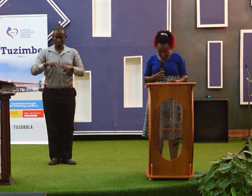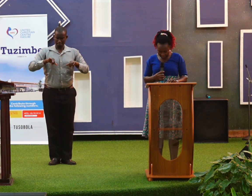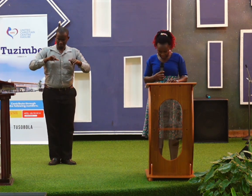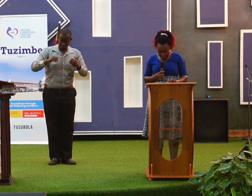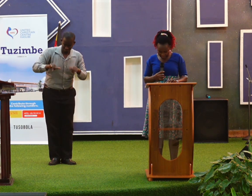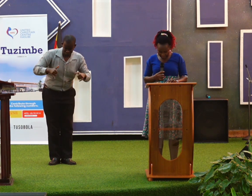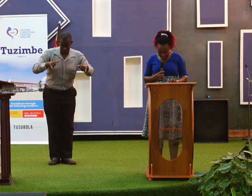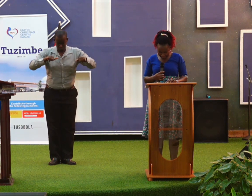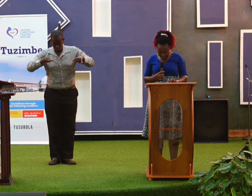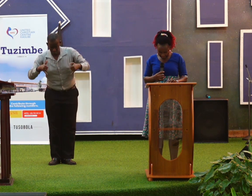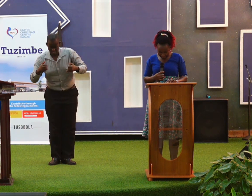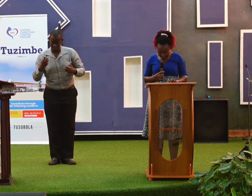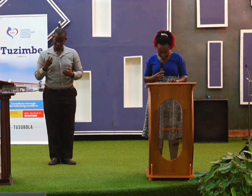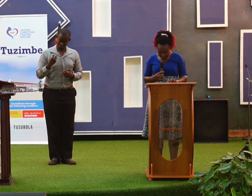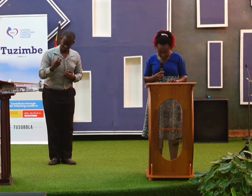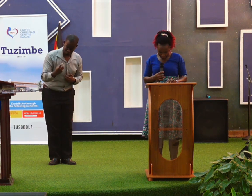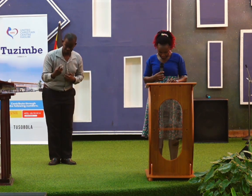persevere in them